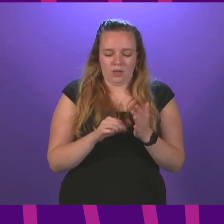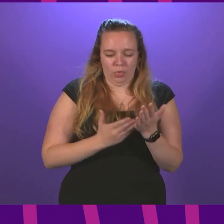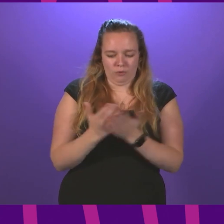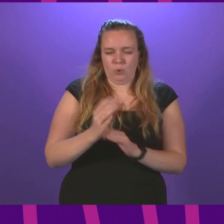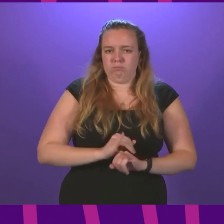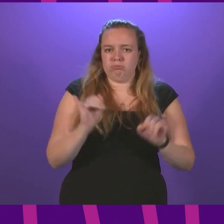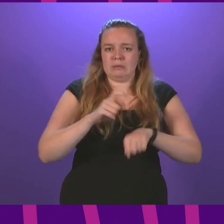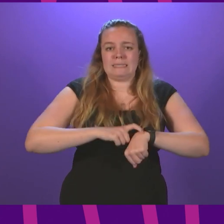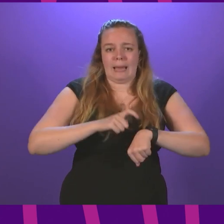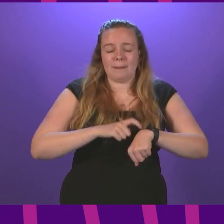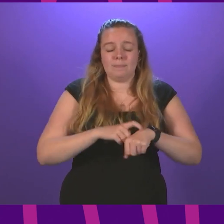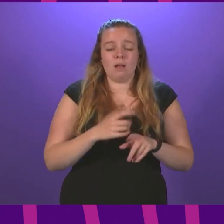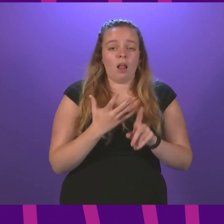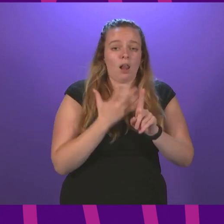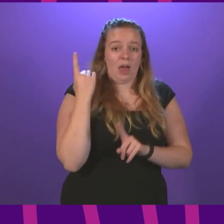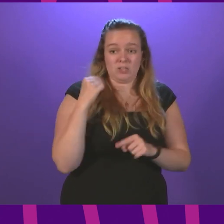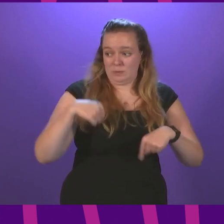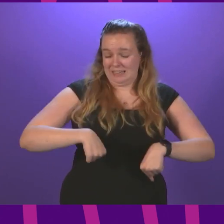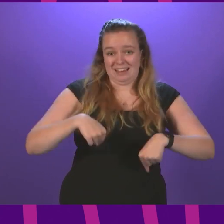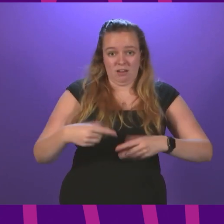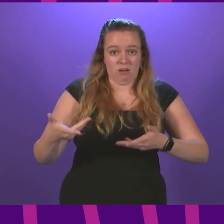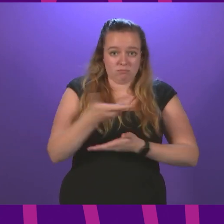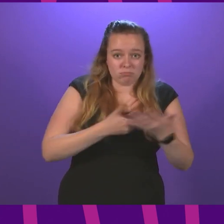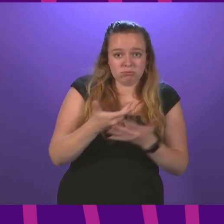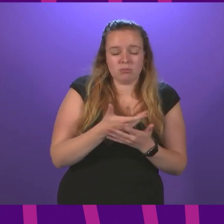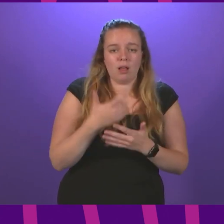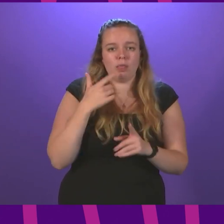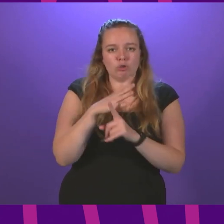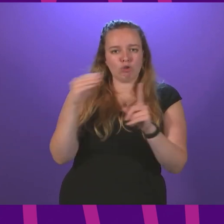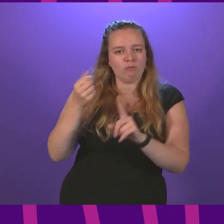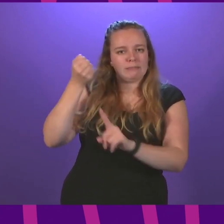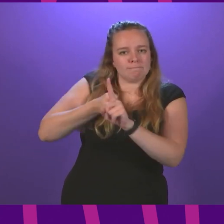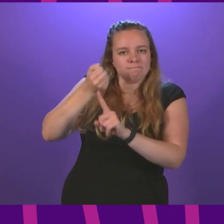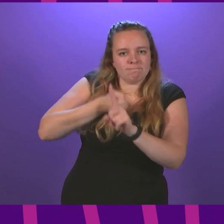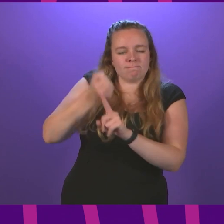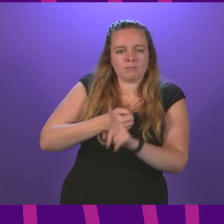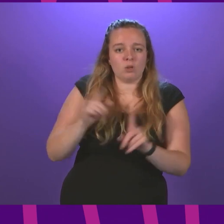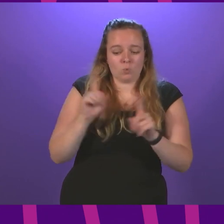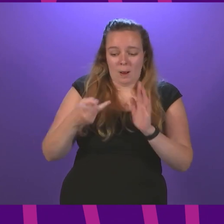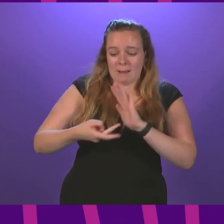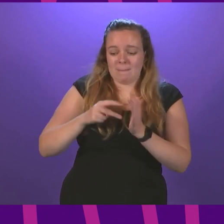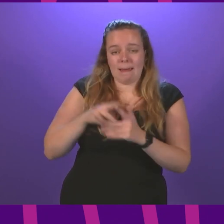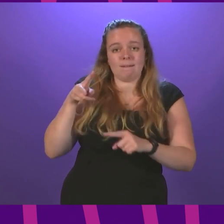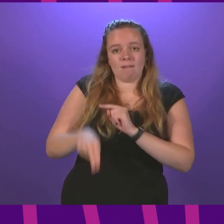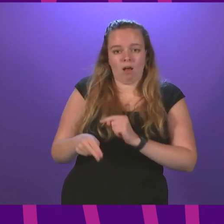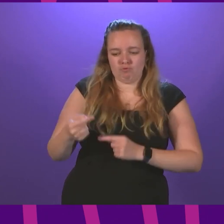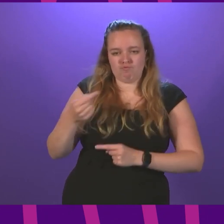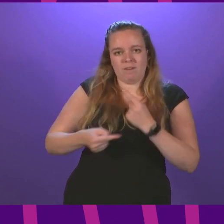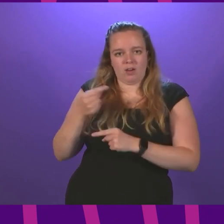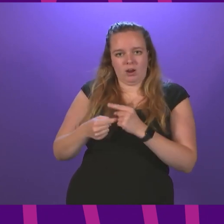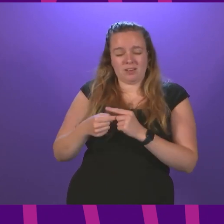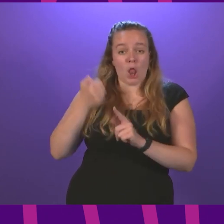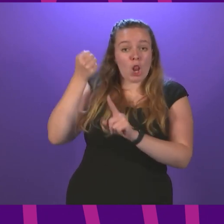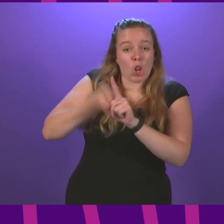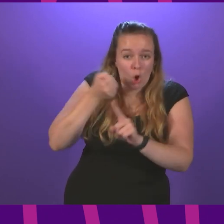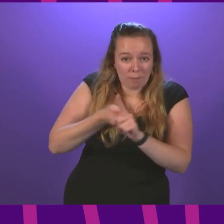time. We heard last week in this very chamber that the Tories are lobbying to have the plan cut reversed. Lobbying.